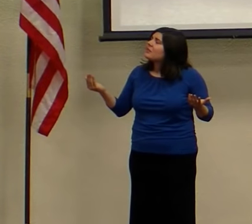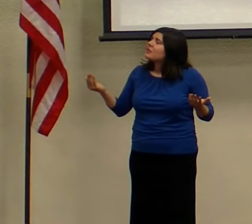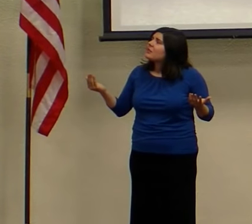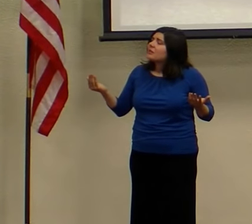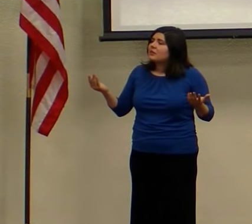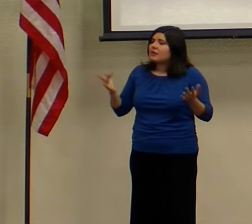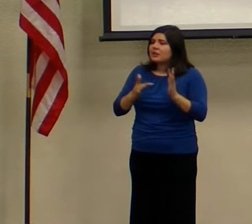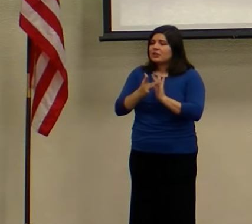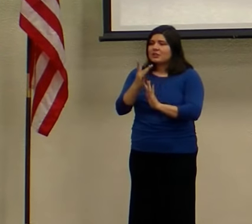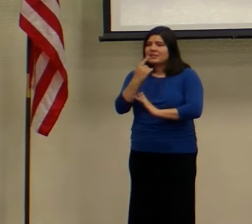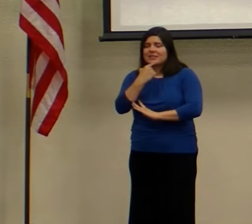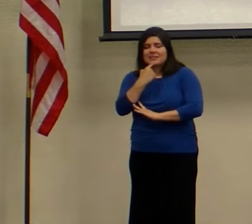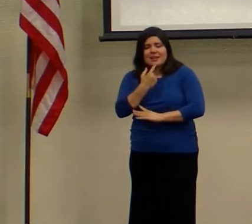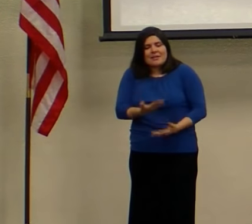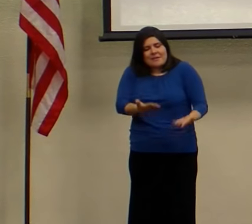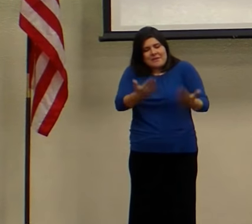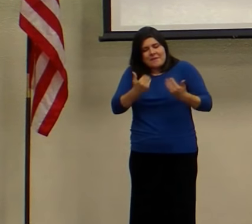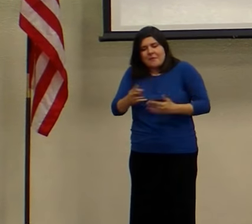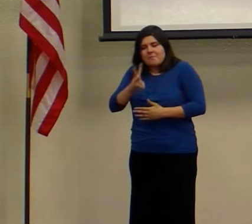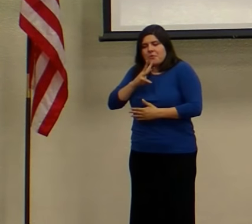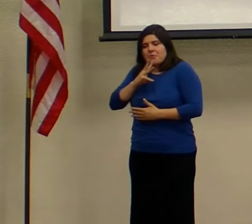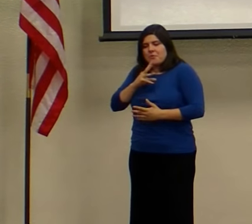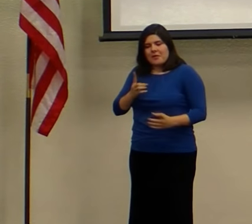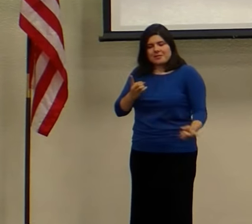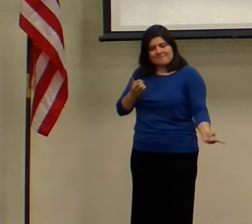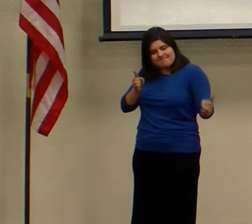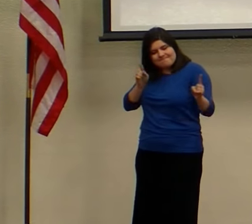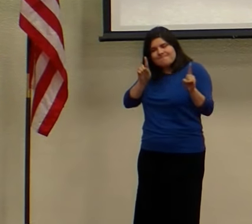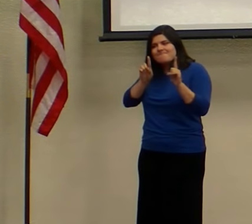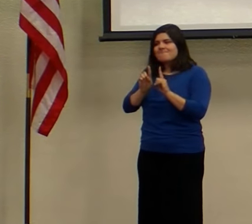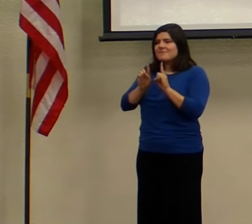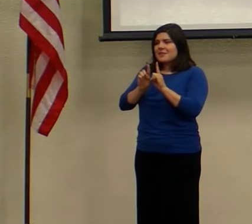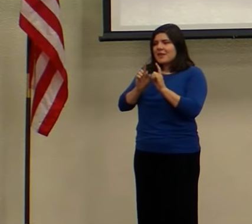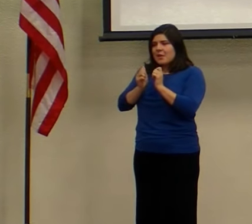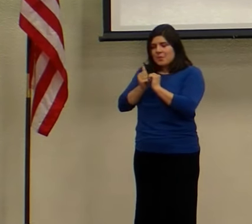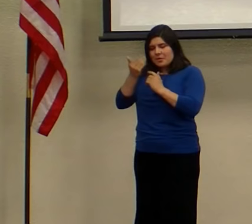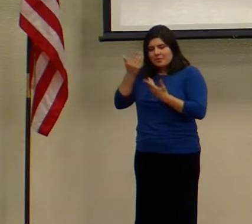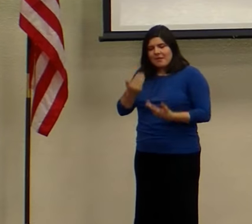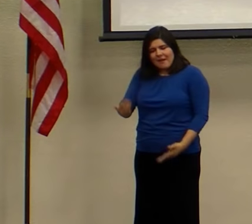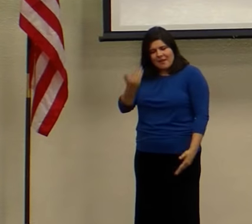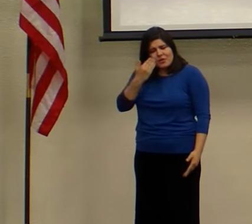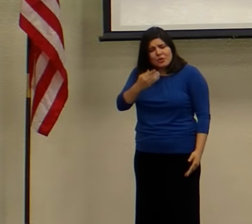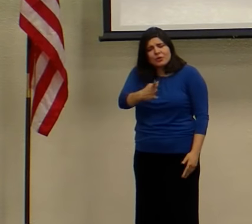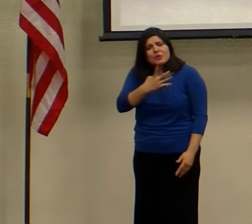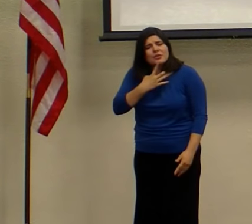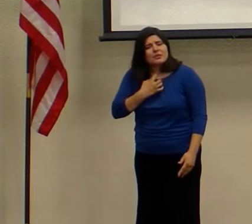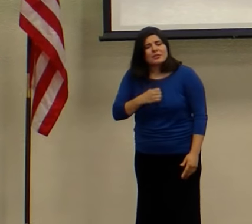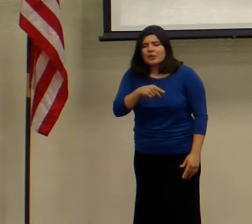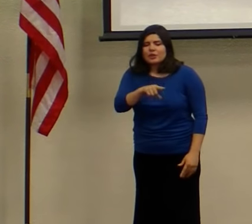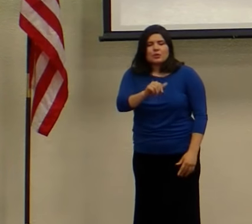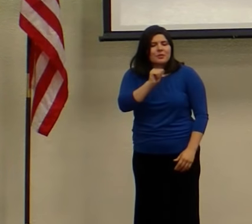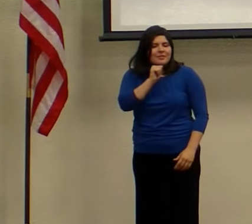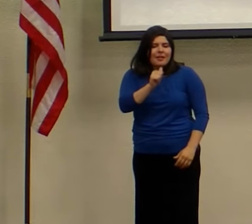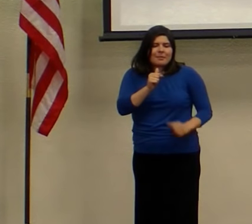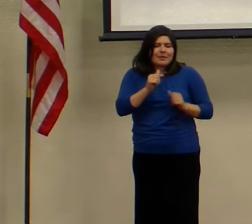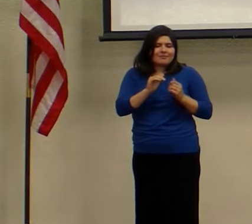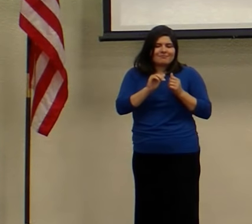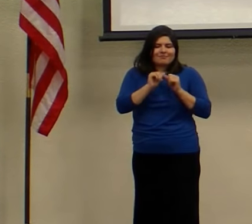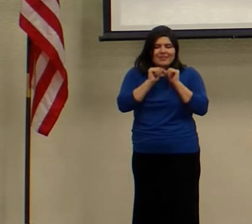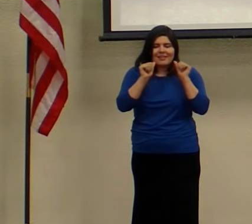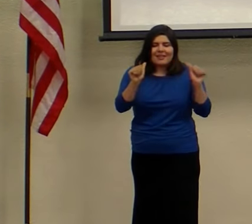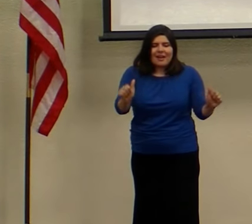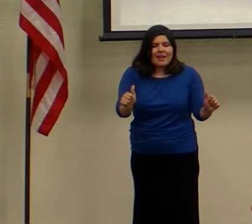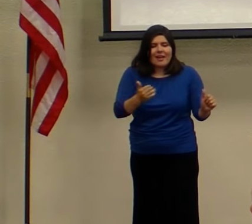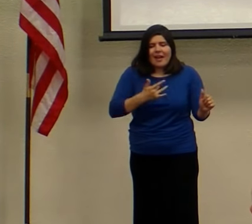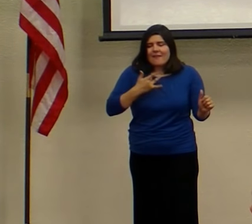And Jesus said, Come to the water and stand by my side. I know you are thirsty, and you won't be denied. I felt